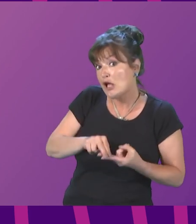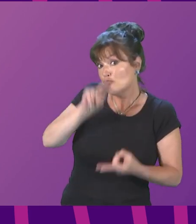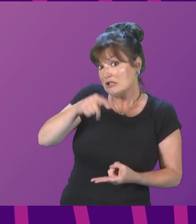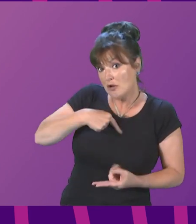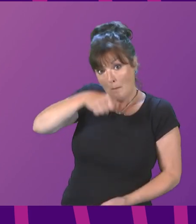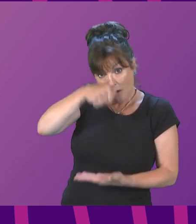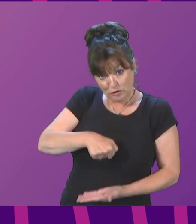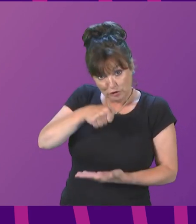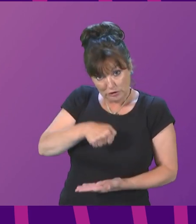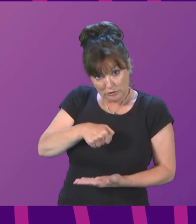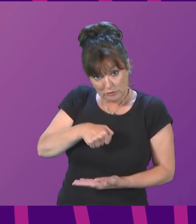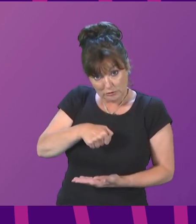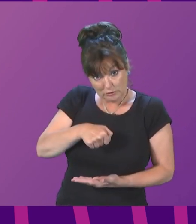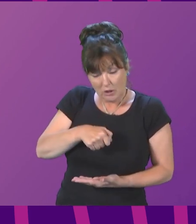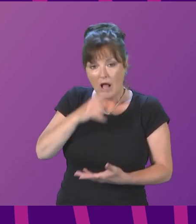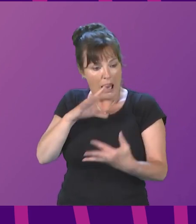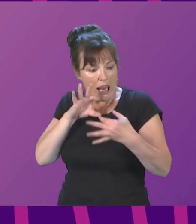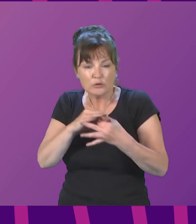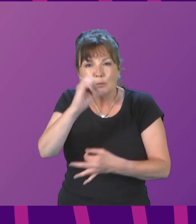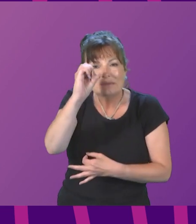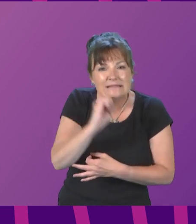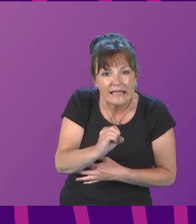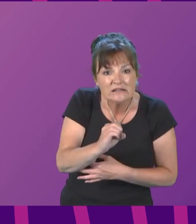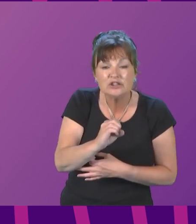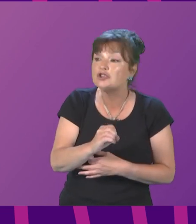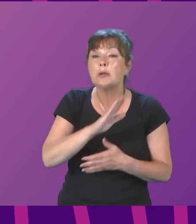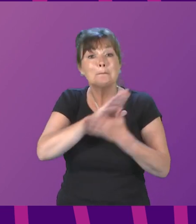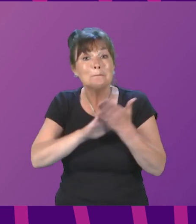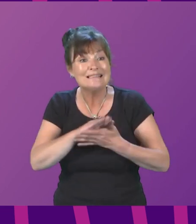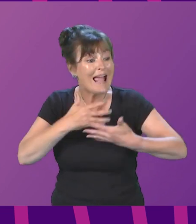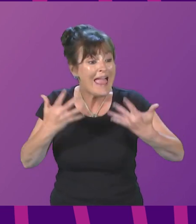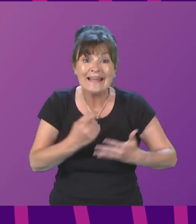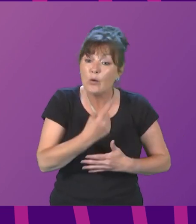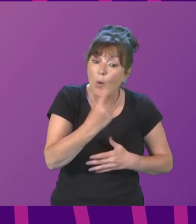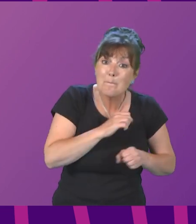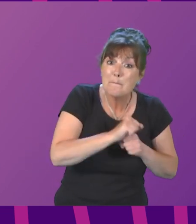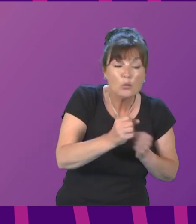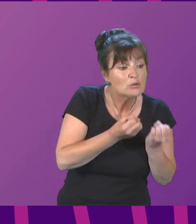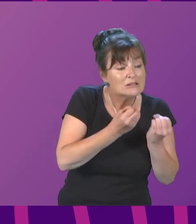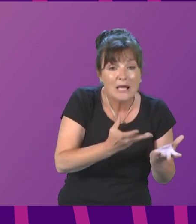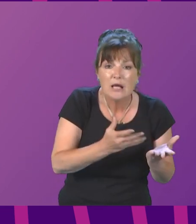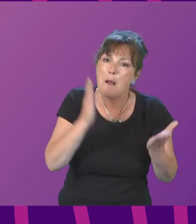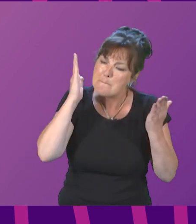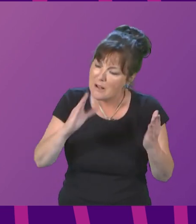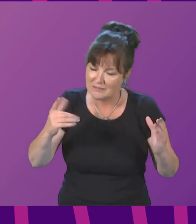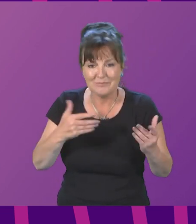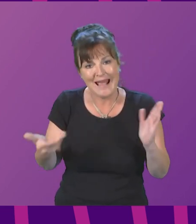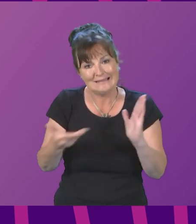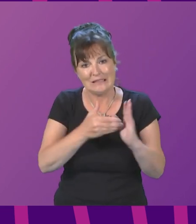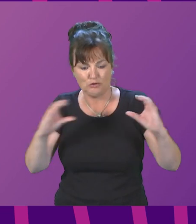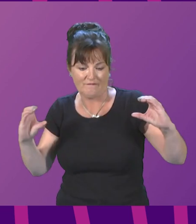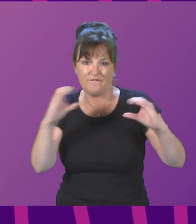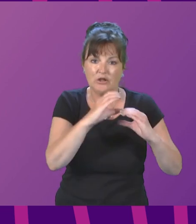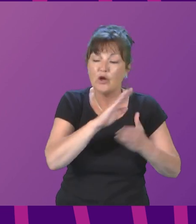every additional percentage point on a pay deal and every pound we spend on measures to help with rising costs must be funded by